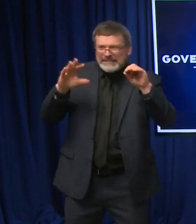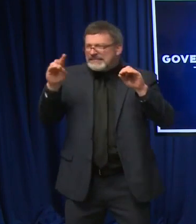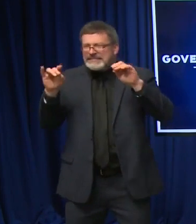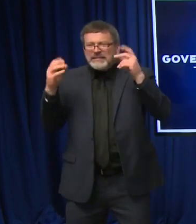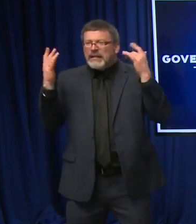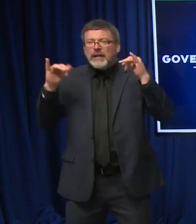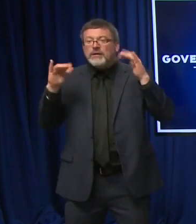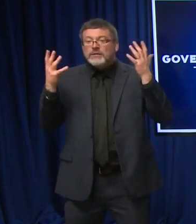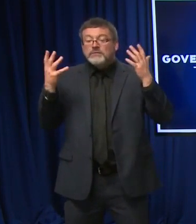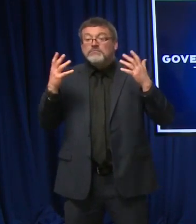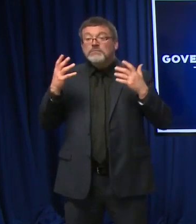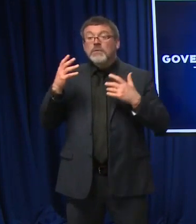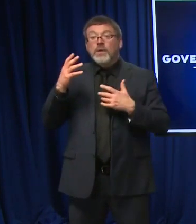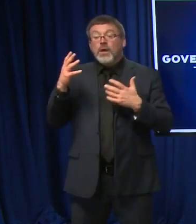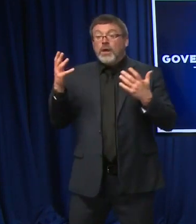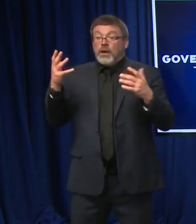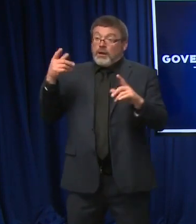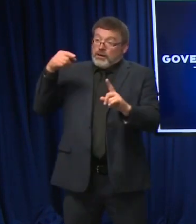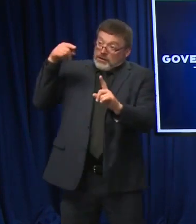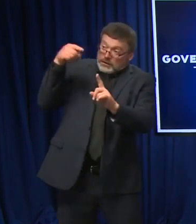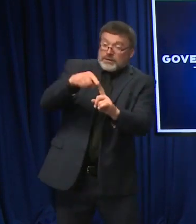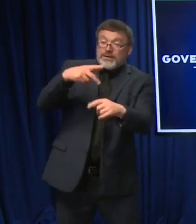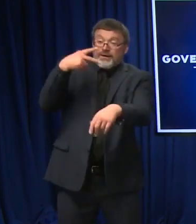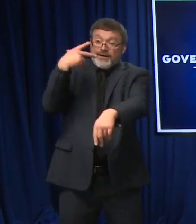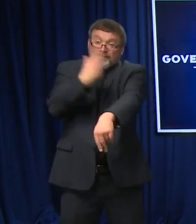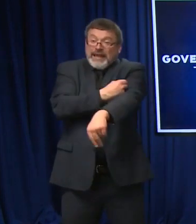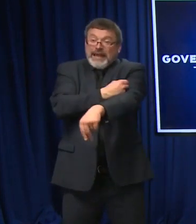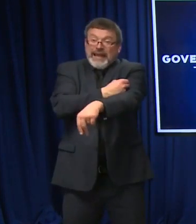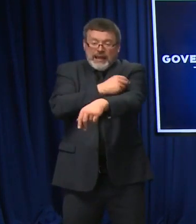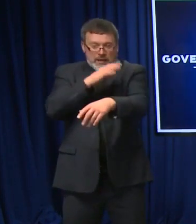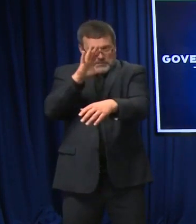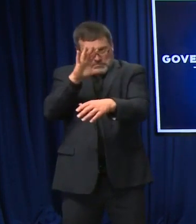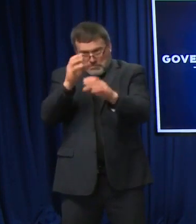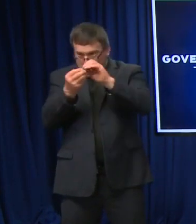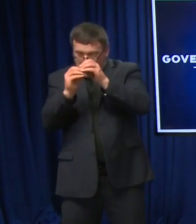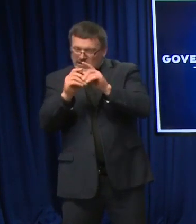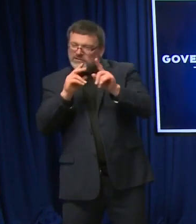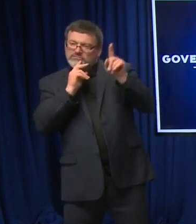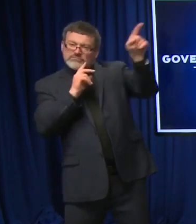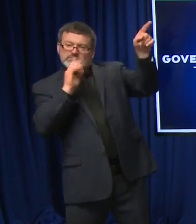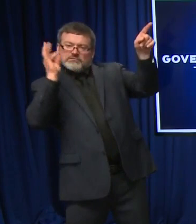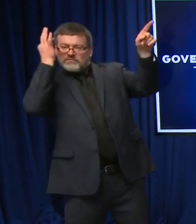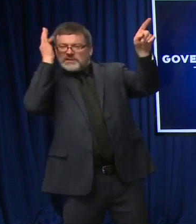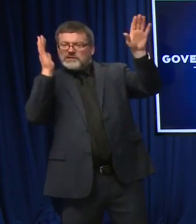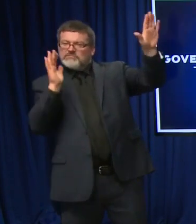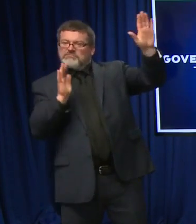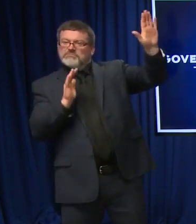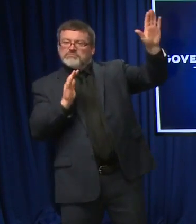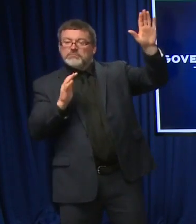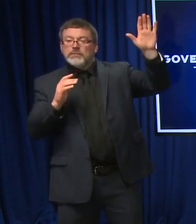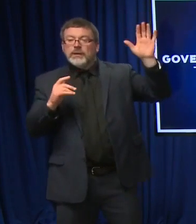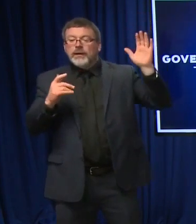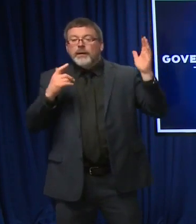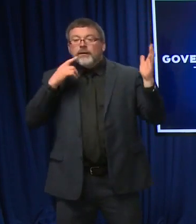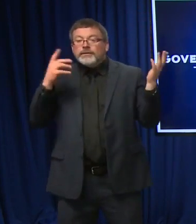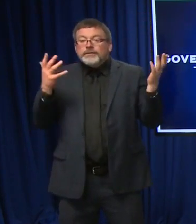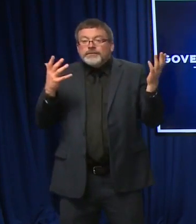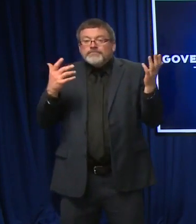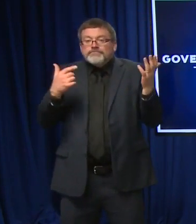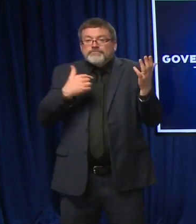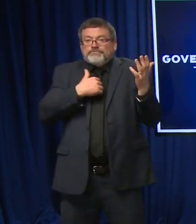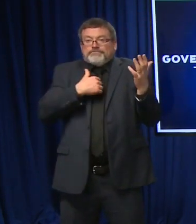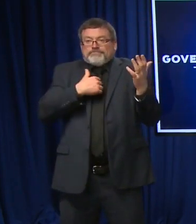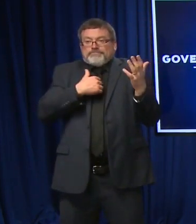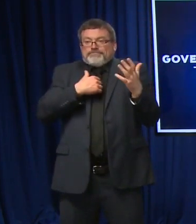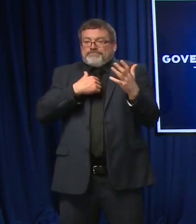is the federal vaccine data. We've said that over the past few months, given that our vaccine registry was not allowed to be set up over the past few months.